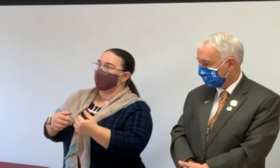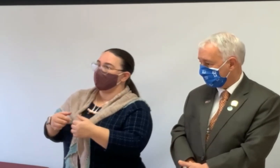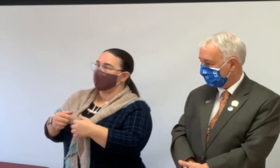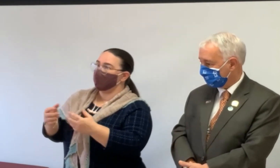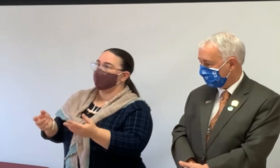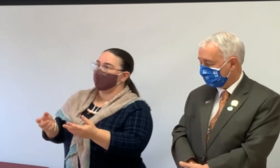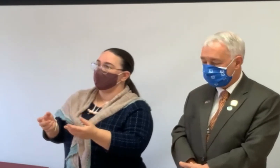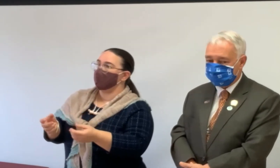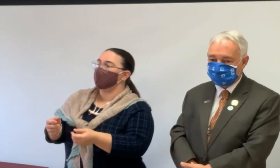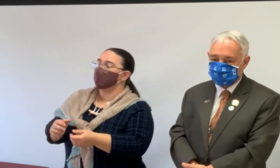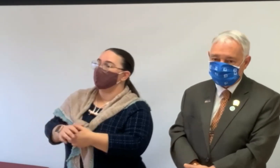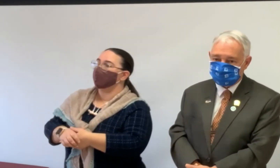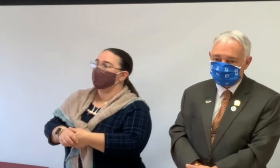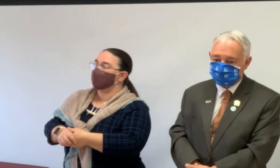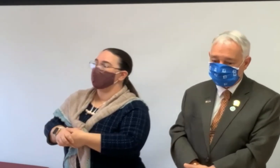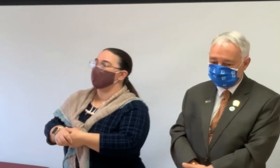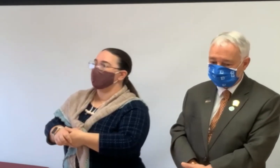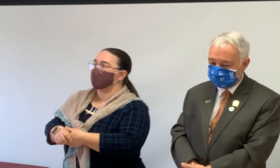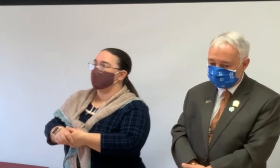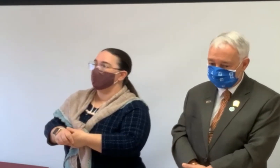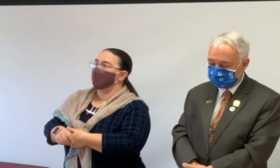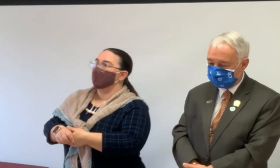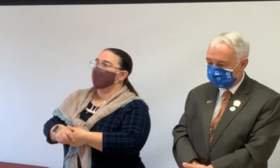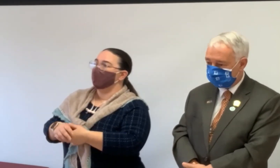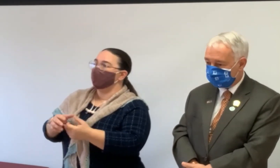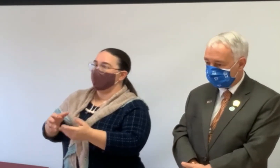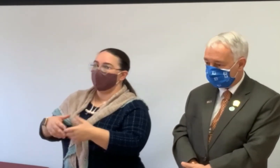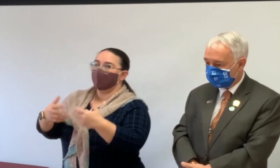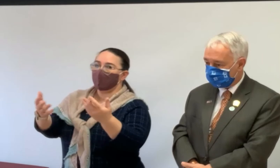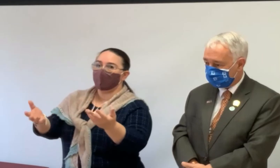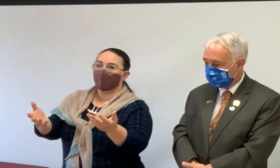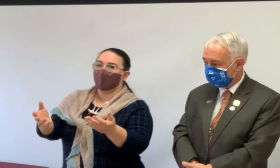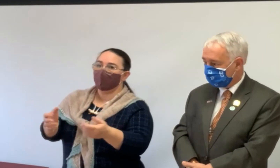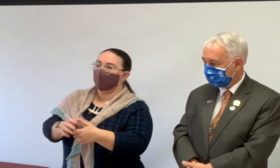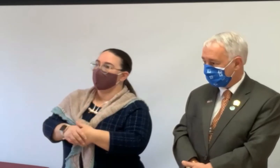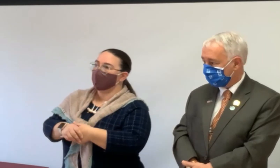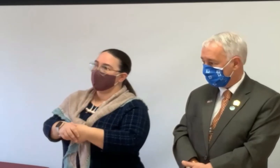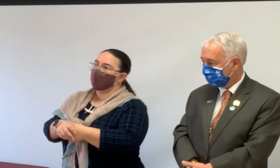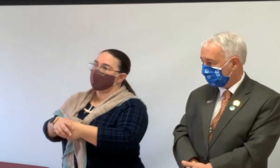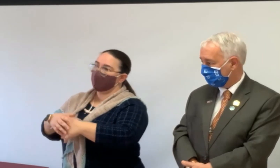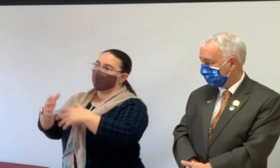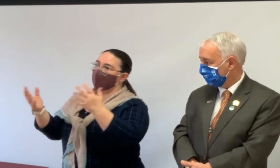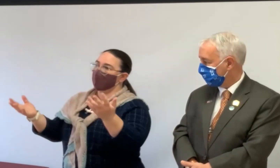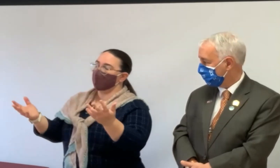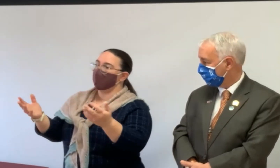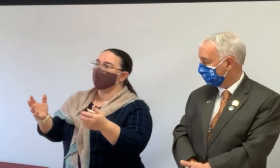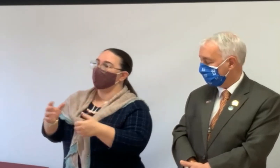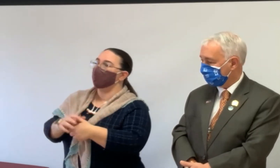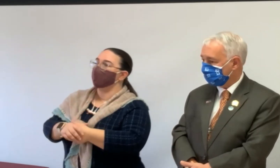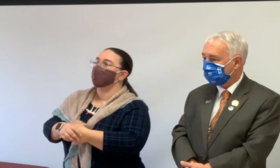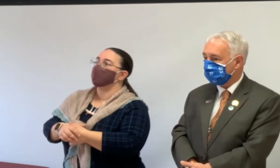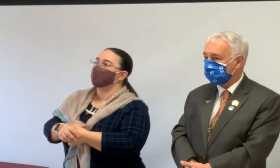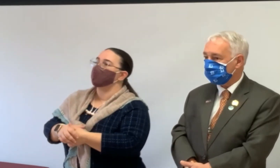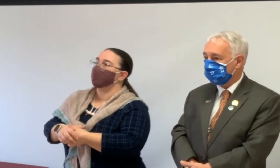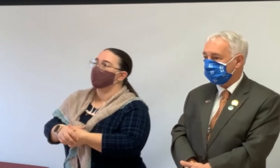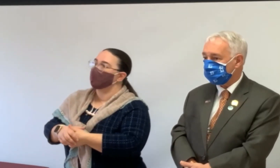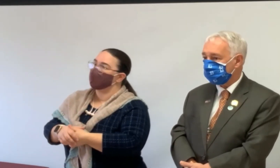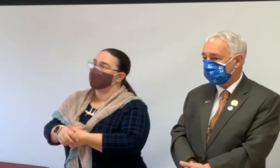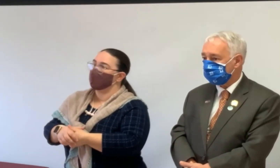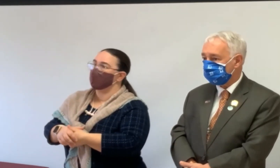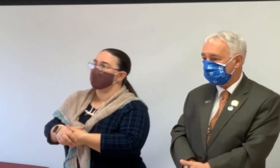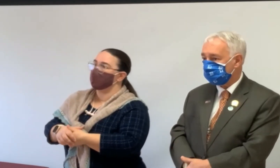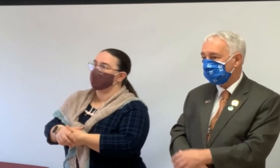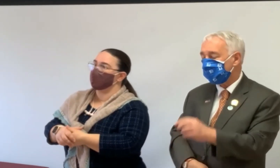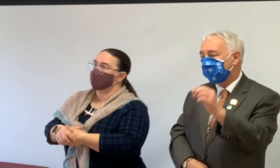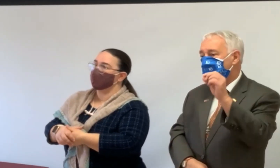not just ours, but every other cost you would have in the transaction. And again, that's part of what would play into any, you know, whole financial plan